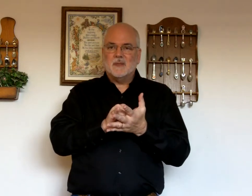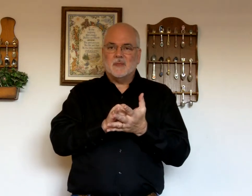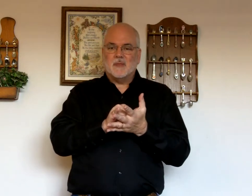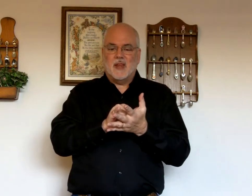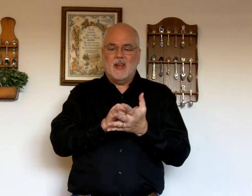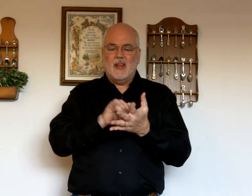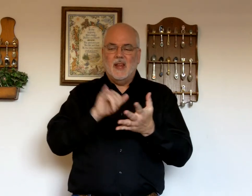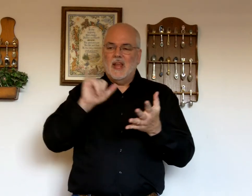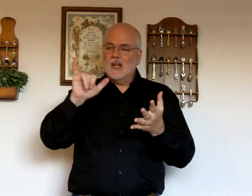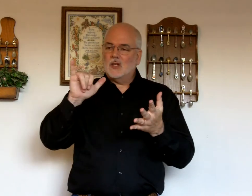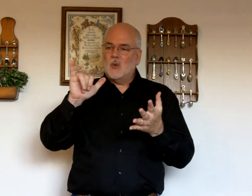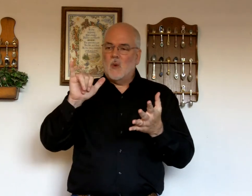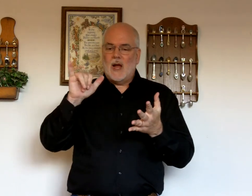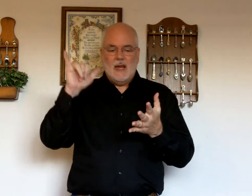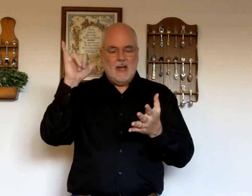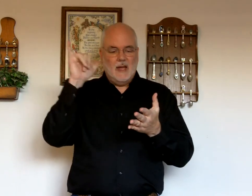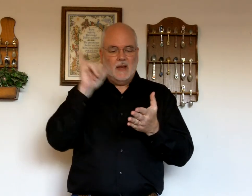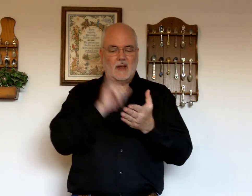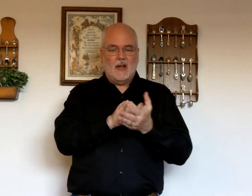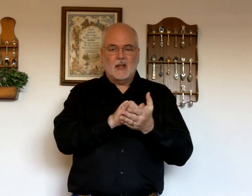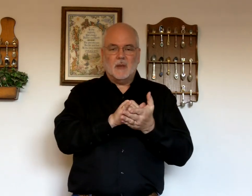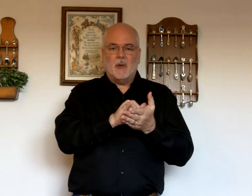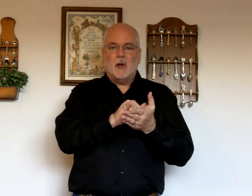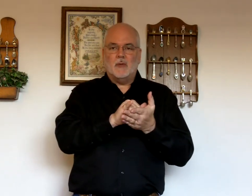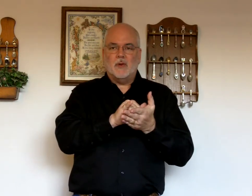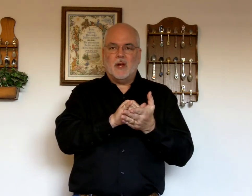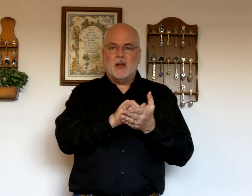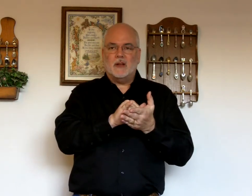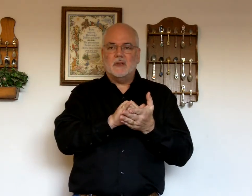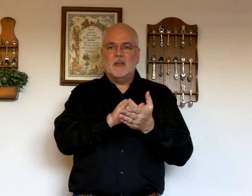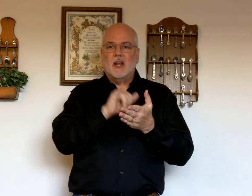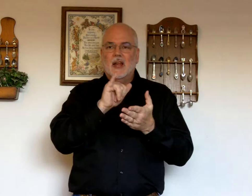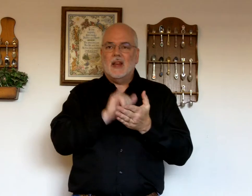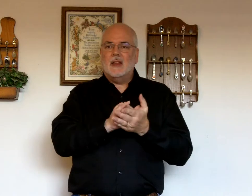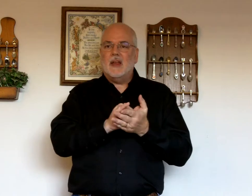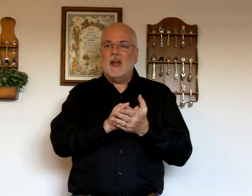Okay? It's just a Y hand in the palm of your hand. That.